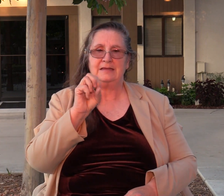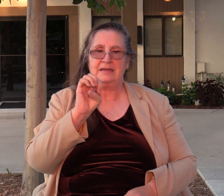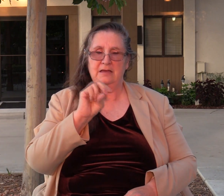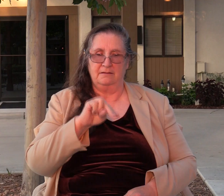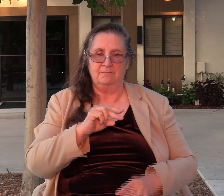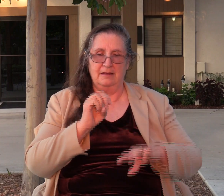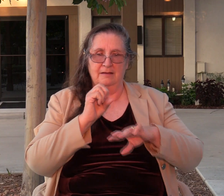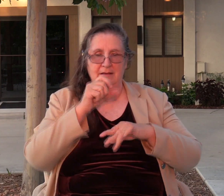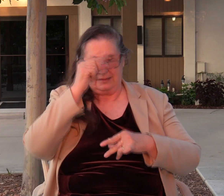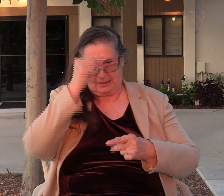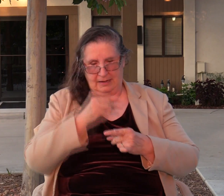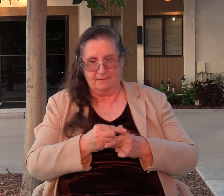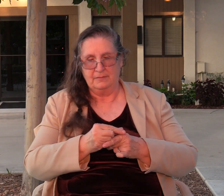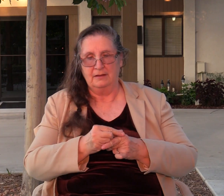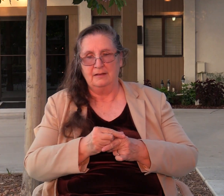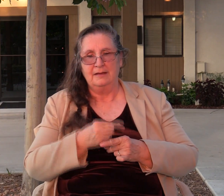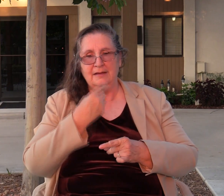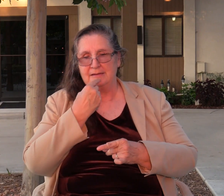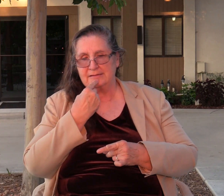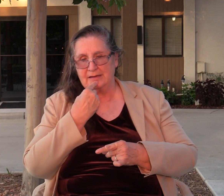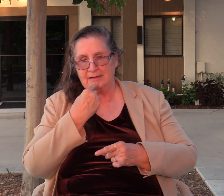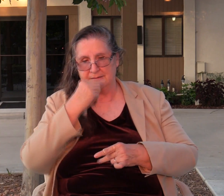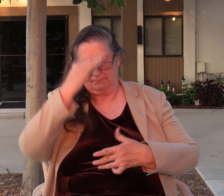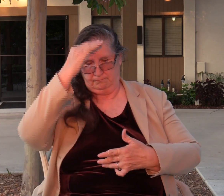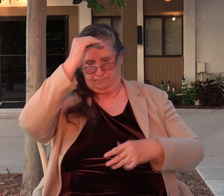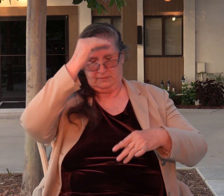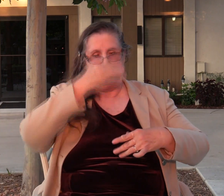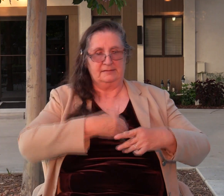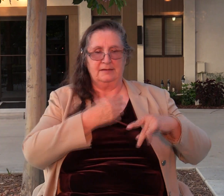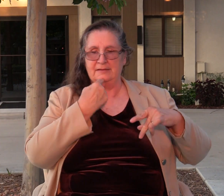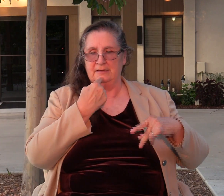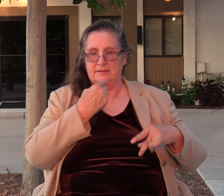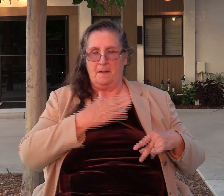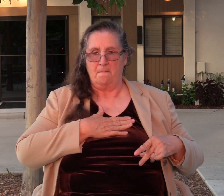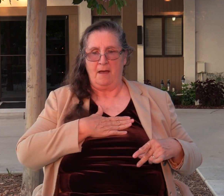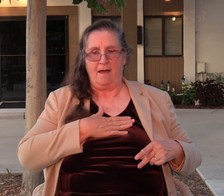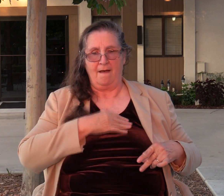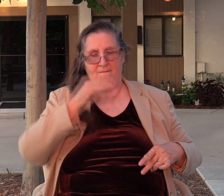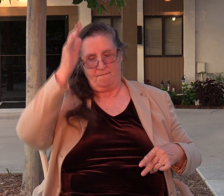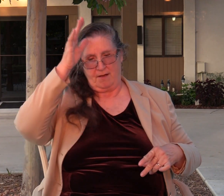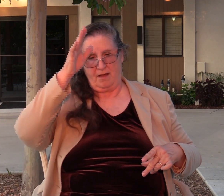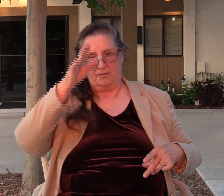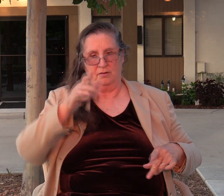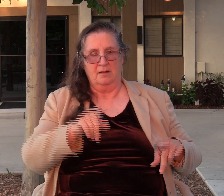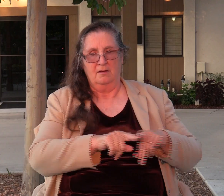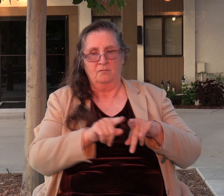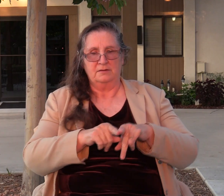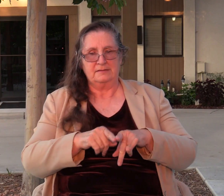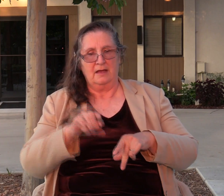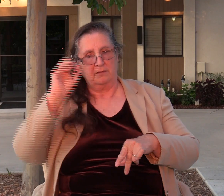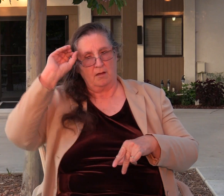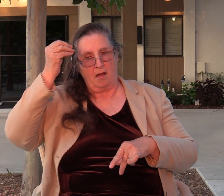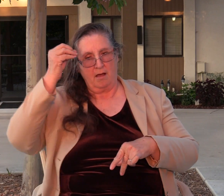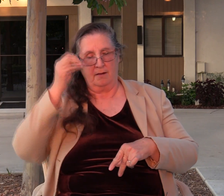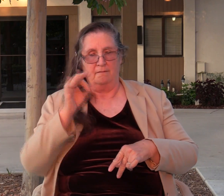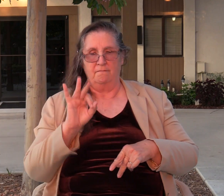So Jotham says, you know what, my father was like an olive tree, my father was like a fig tree, my father was like a vine.